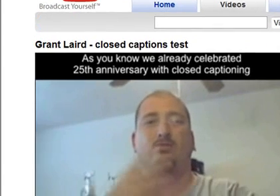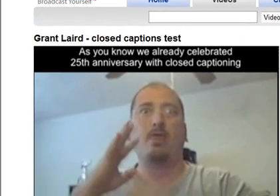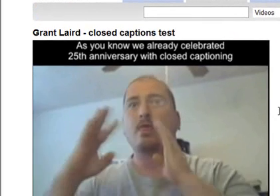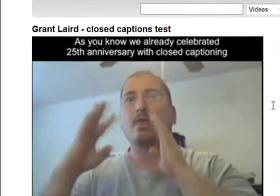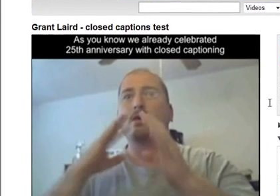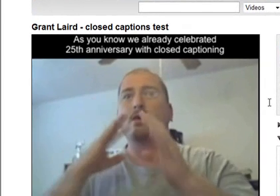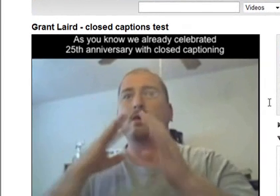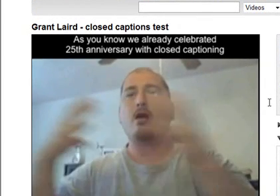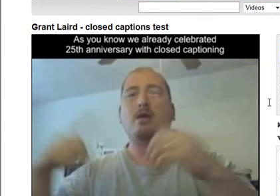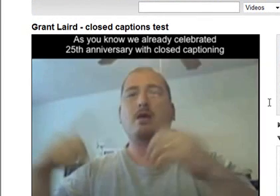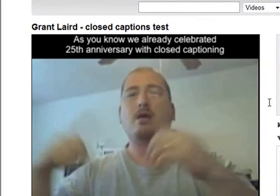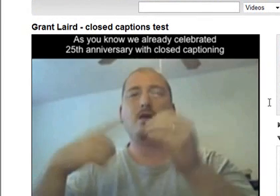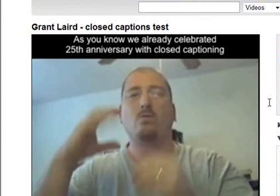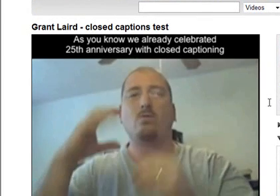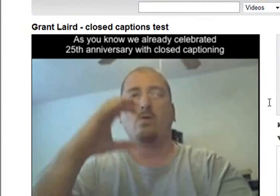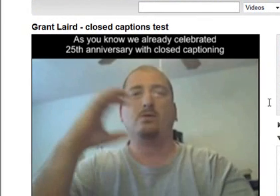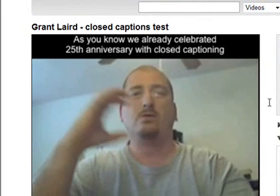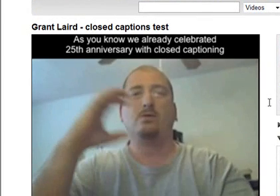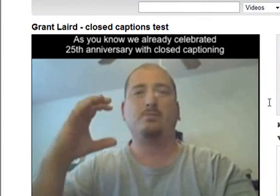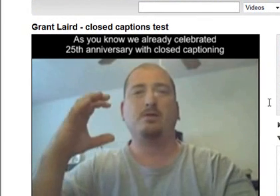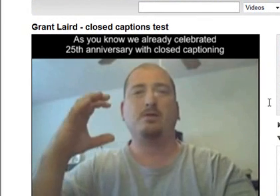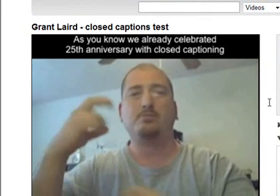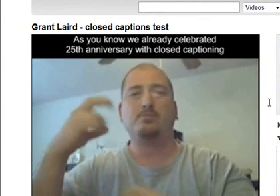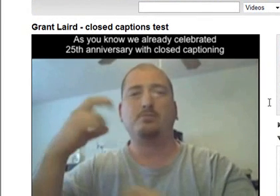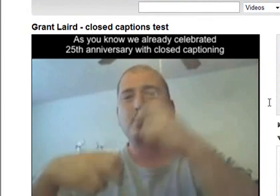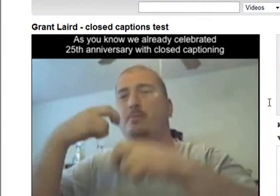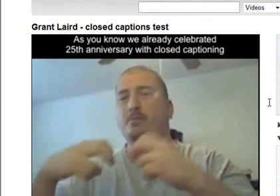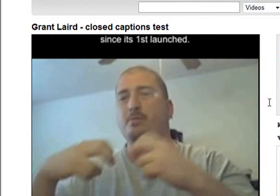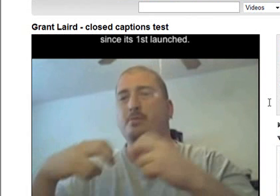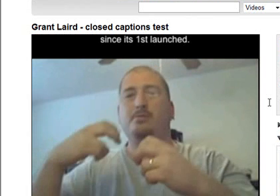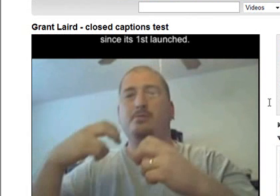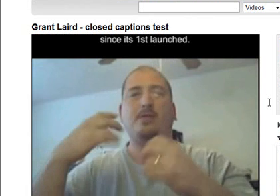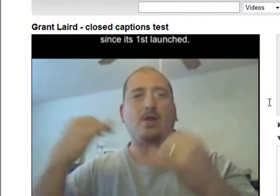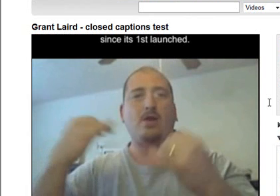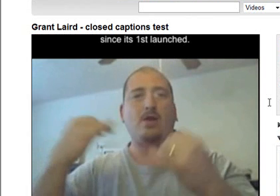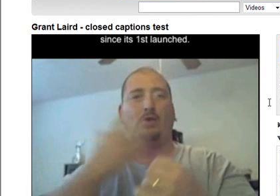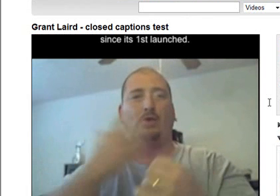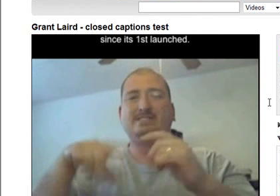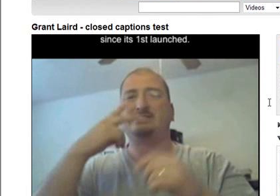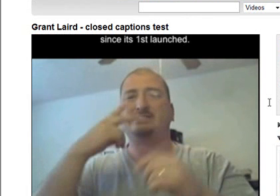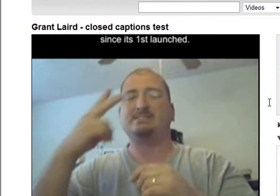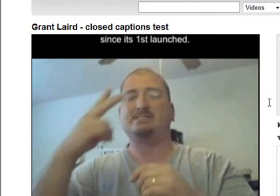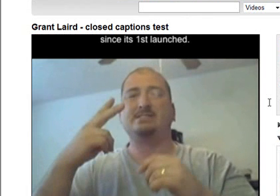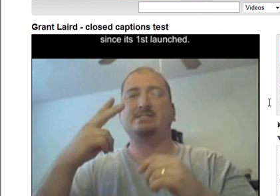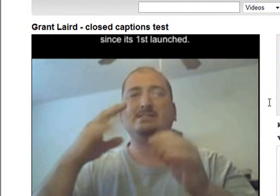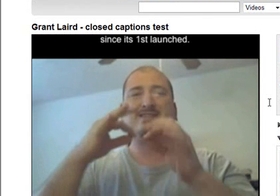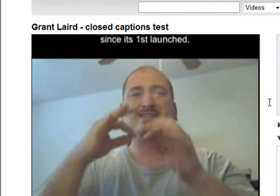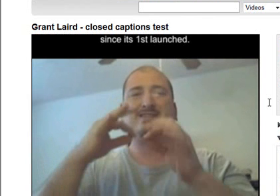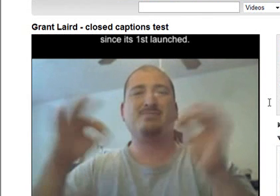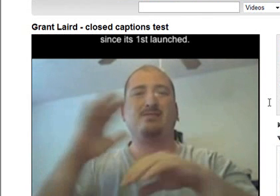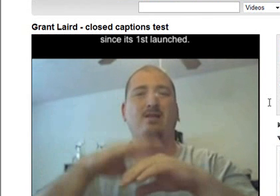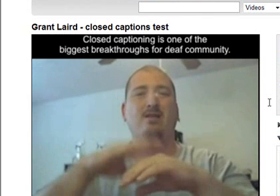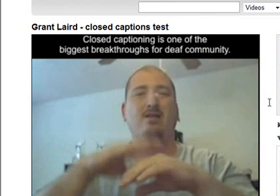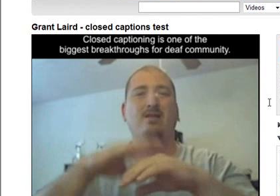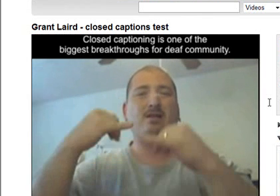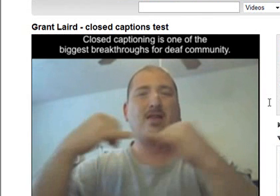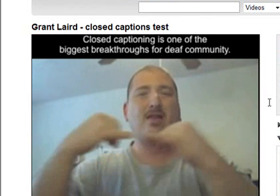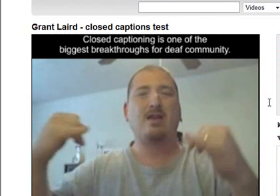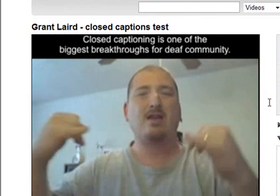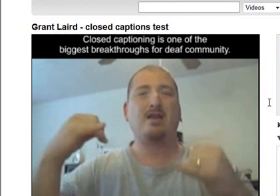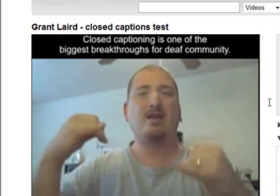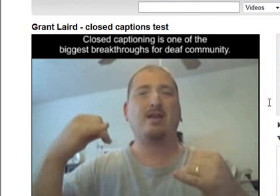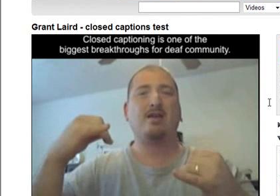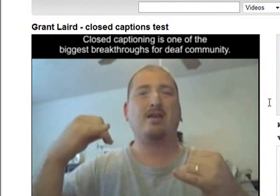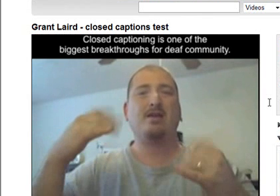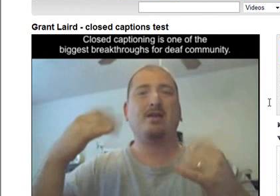example of one but there are many others and there are also some